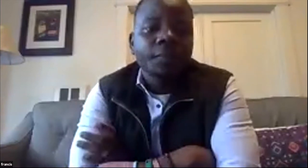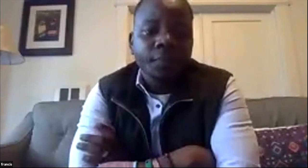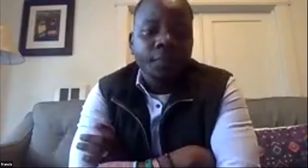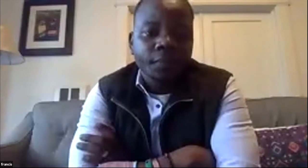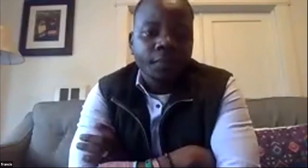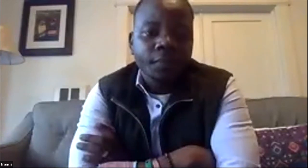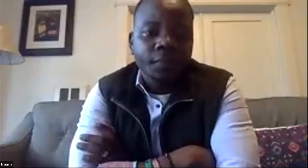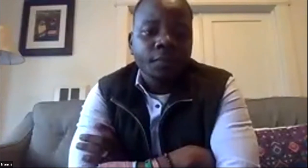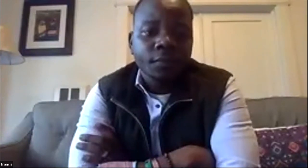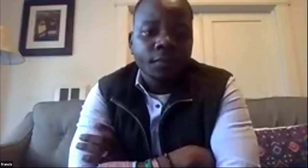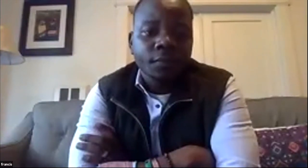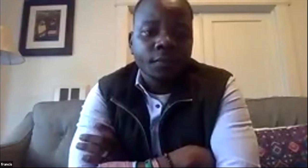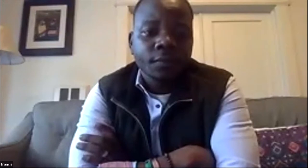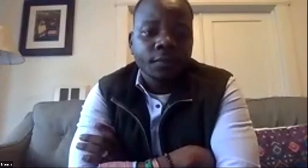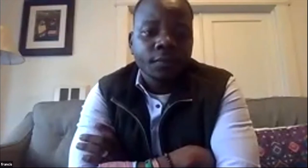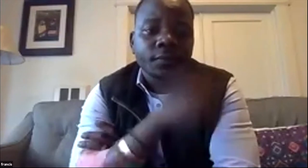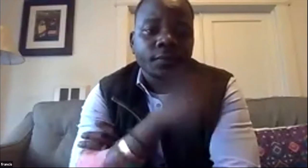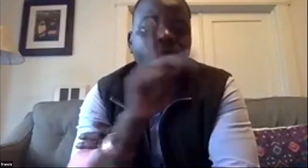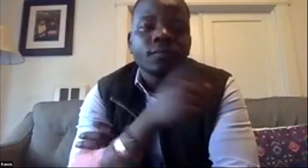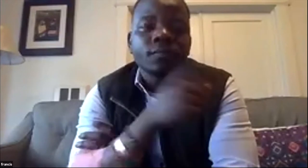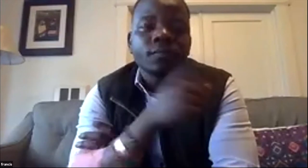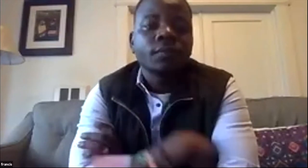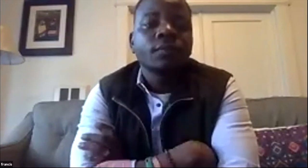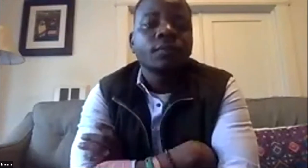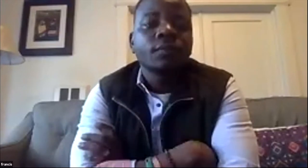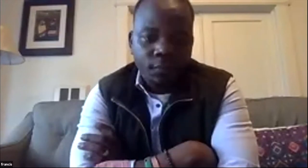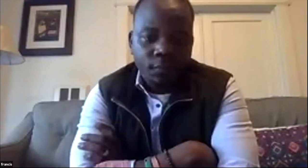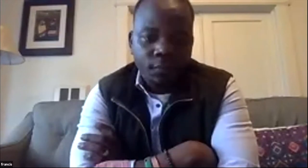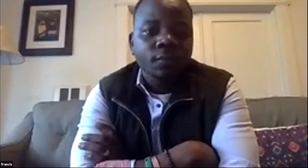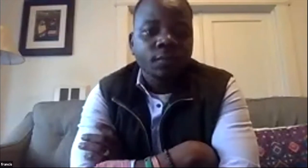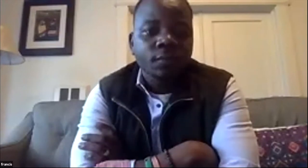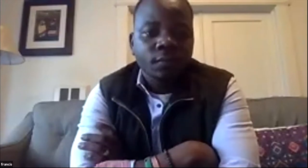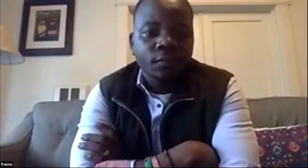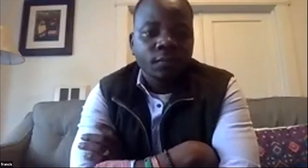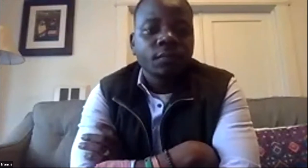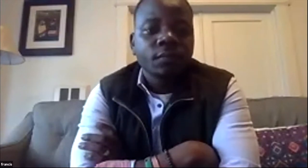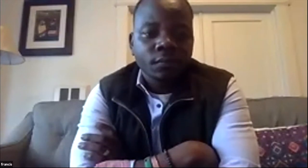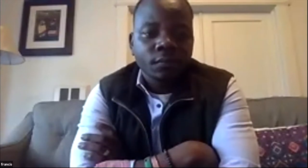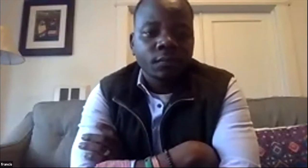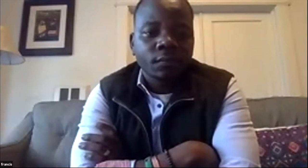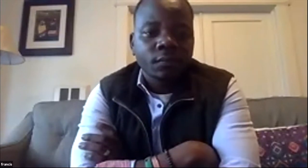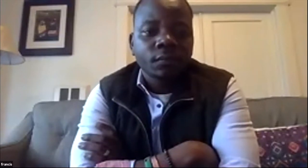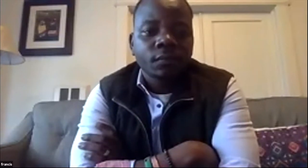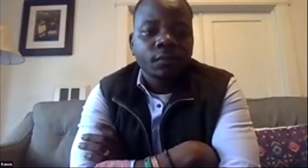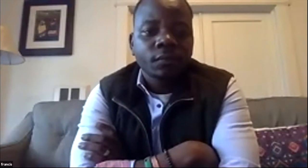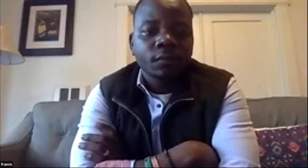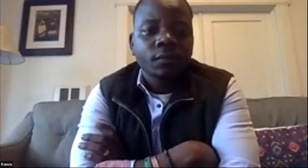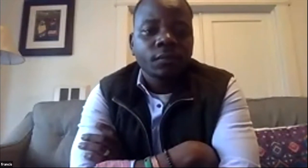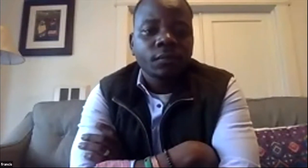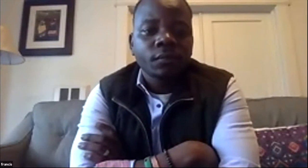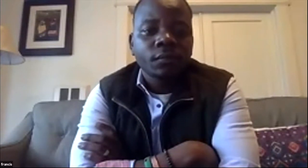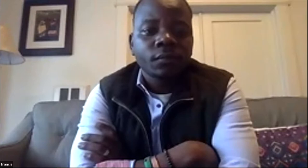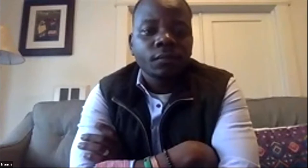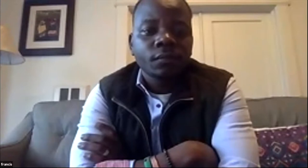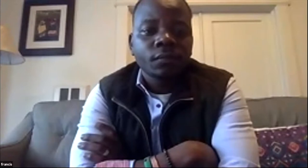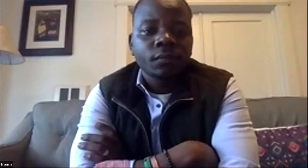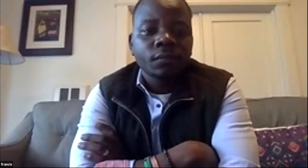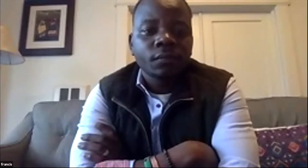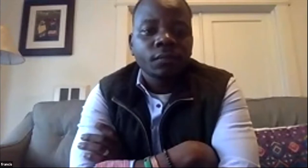and then you might be able to add this video to christy yes so christy will